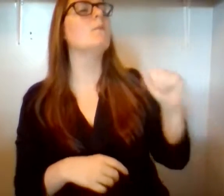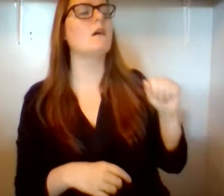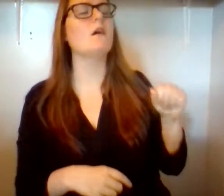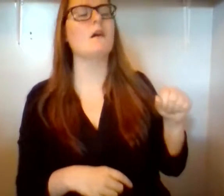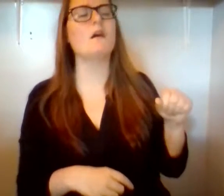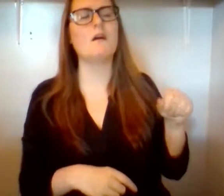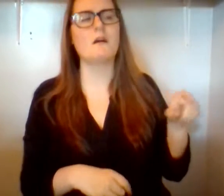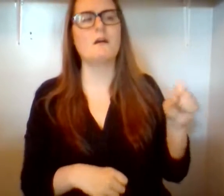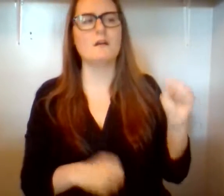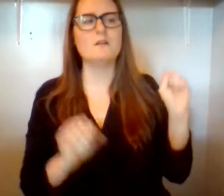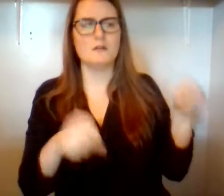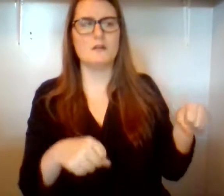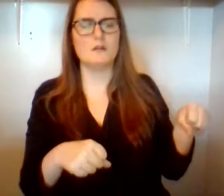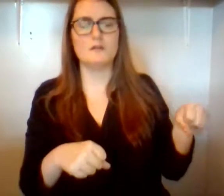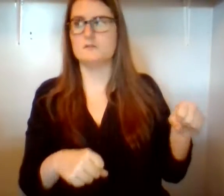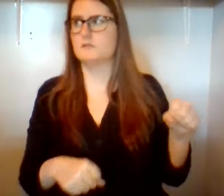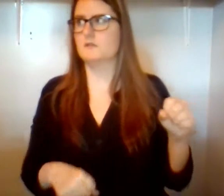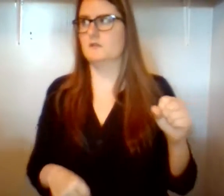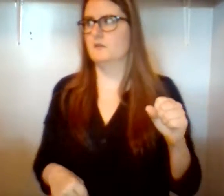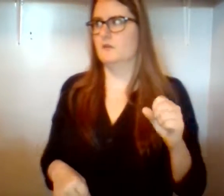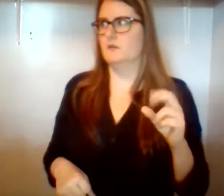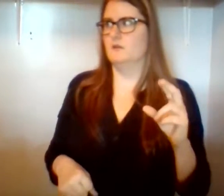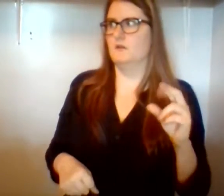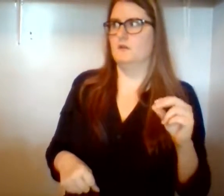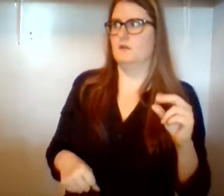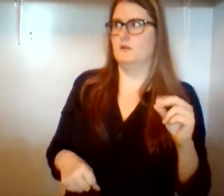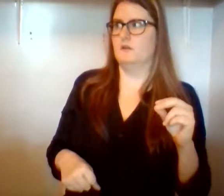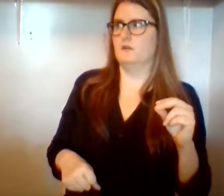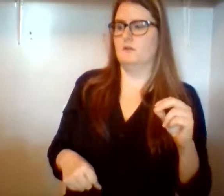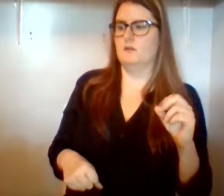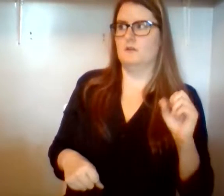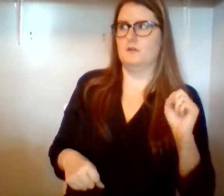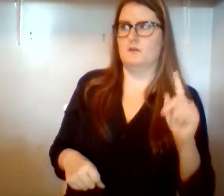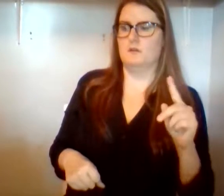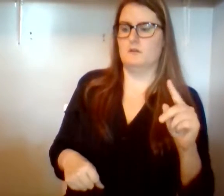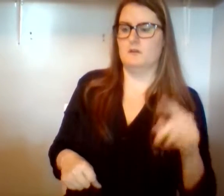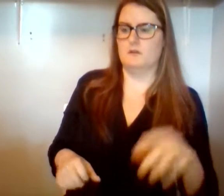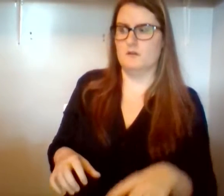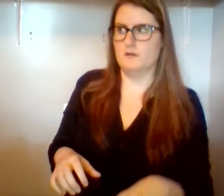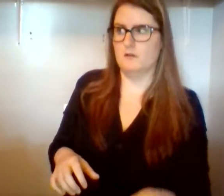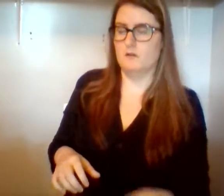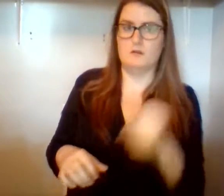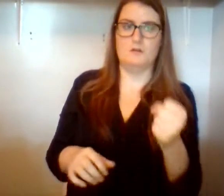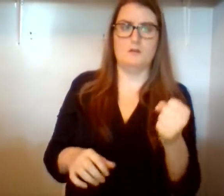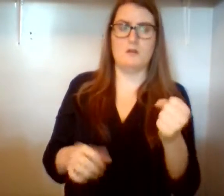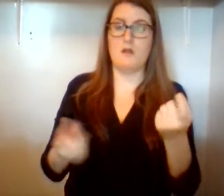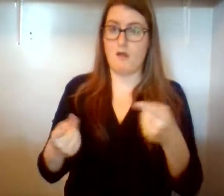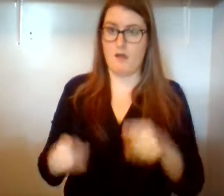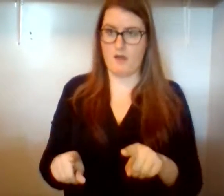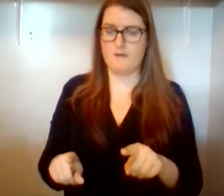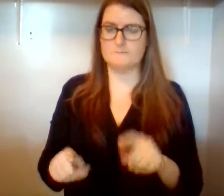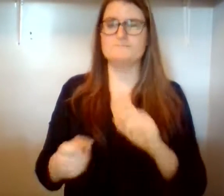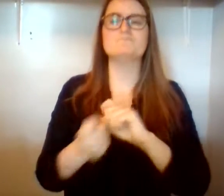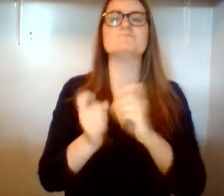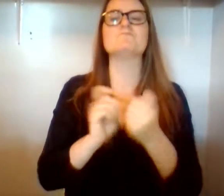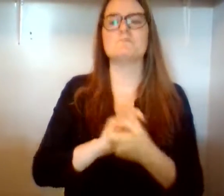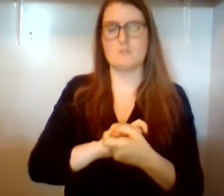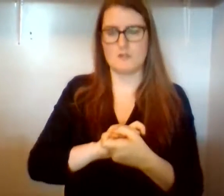Do you think people will believe you when they see that? Asked the voice. Yes, admitted Moses, but...